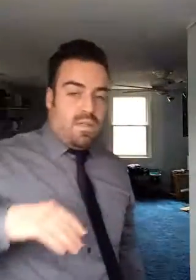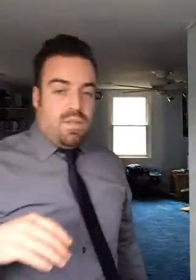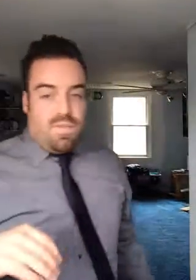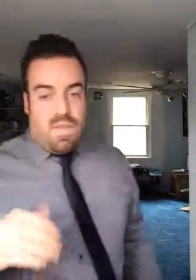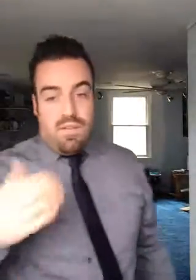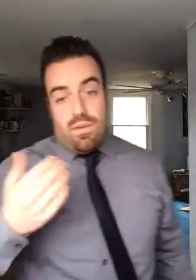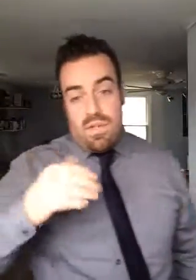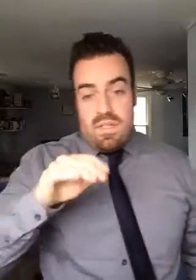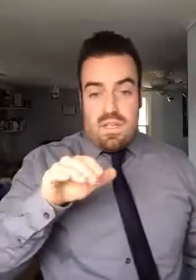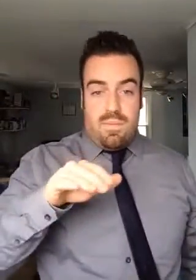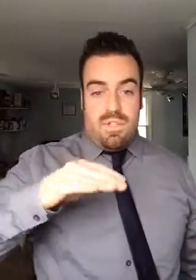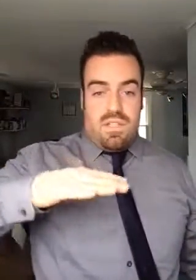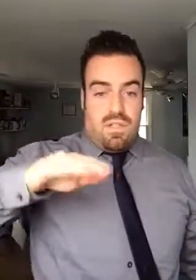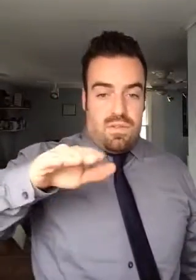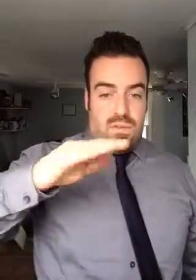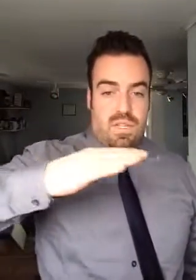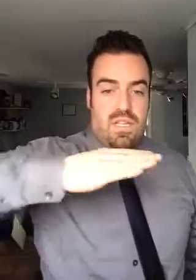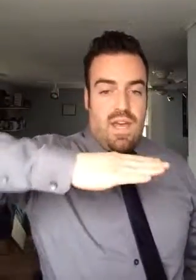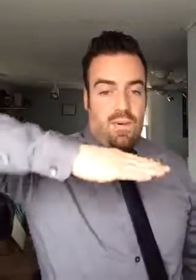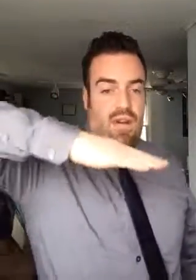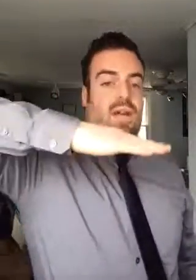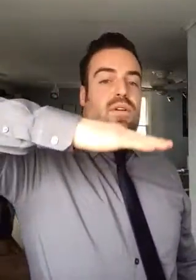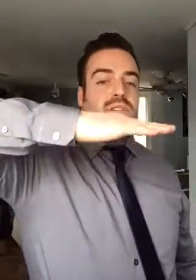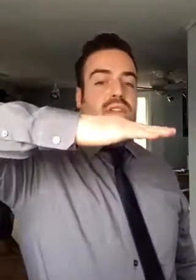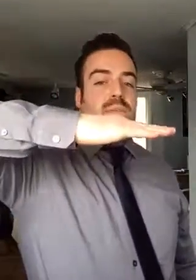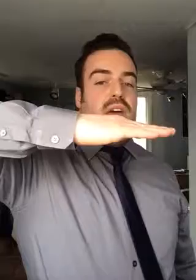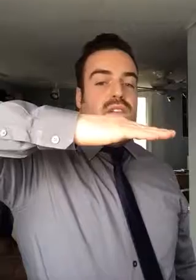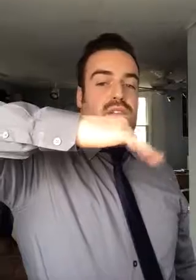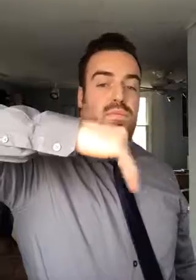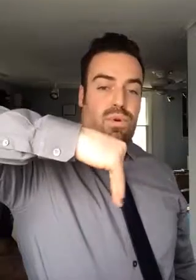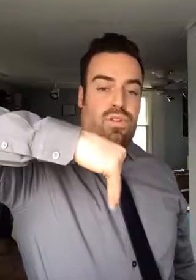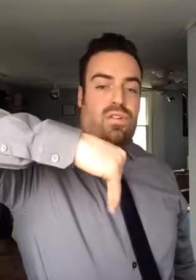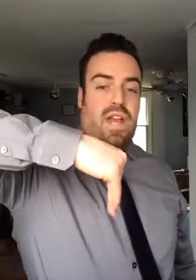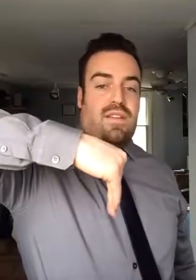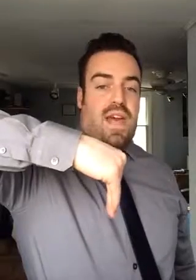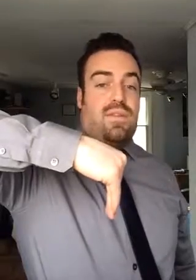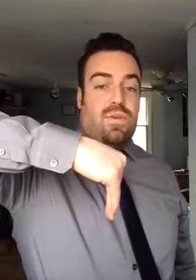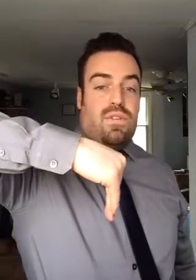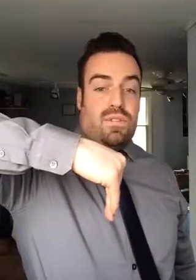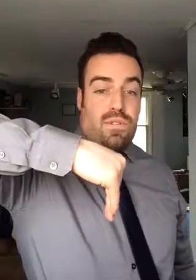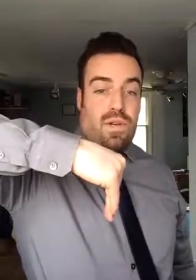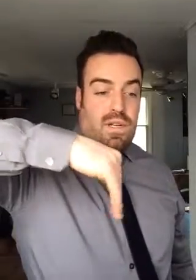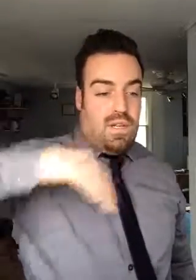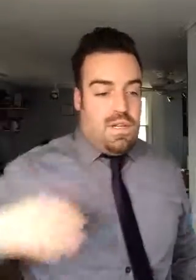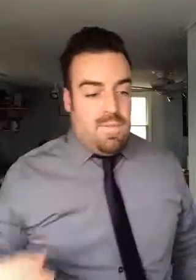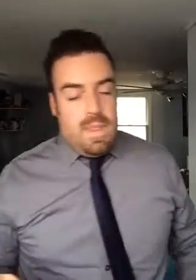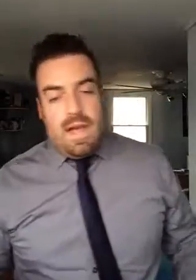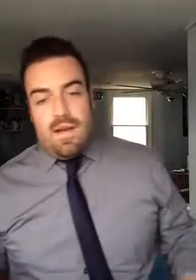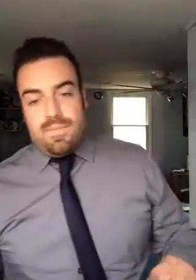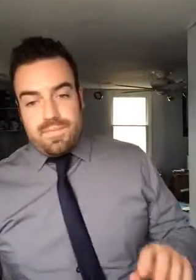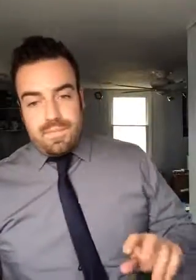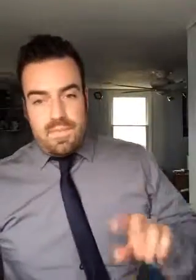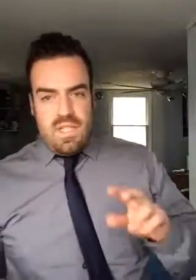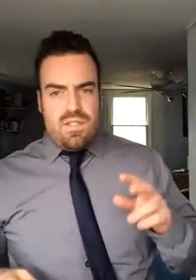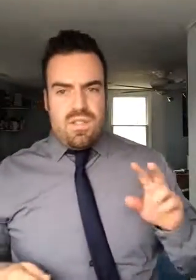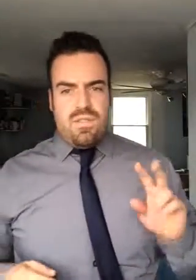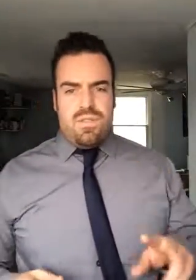Or if you were in a seated position, this would be that workout where you sit on the bench and you push your legs down towards the floor. There's also